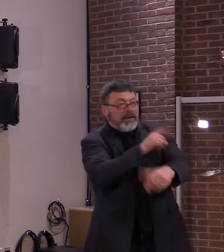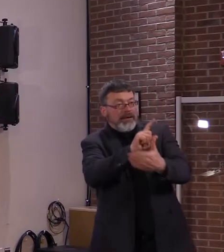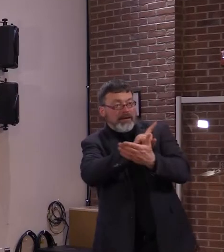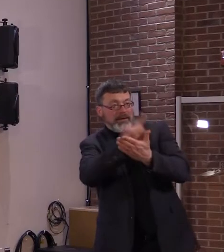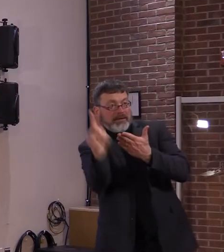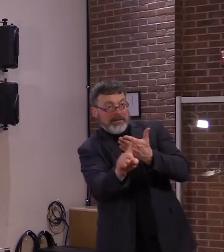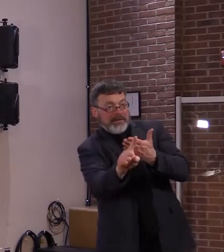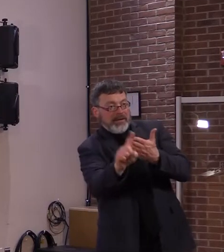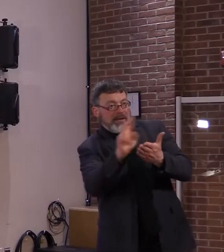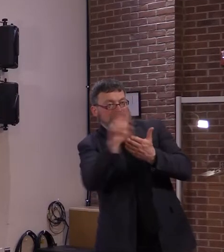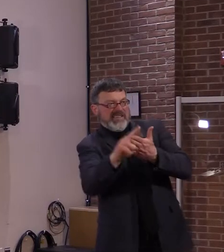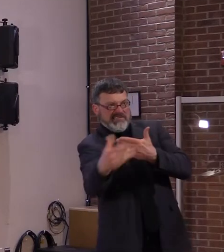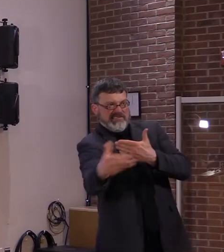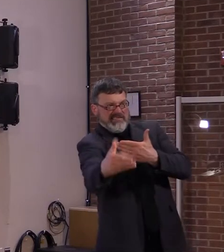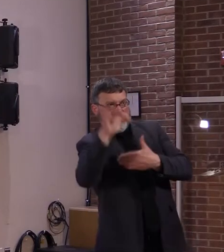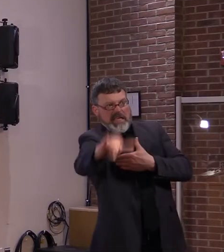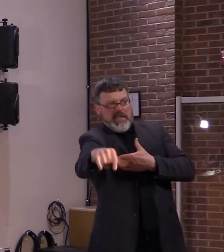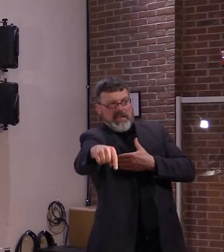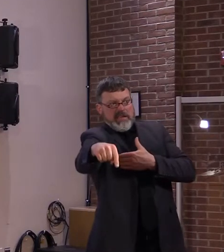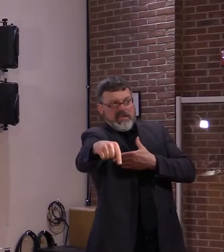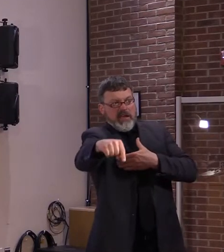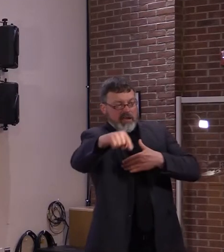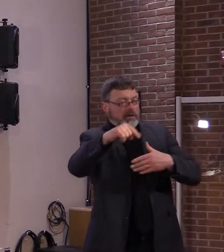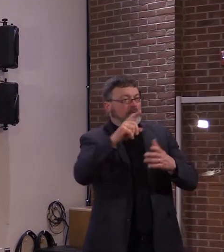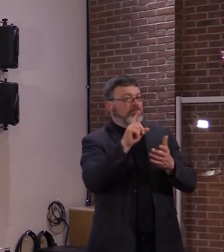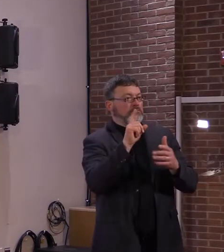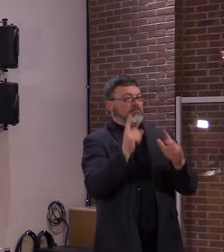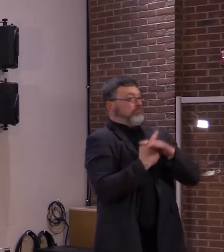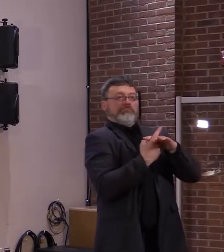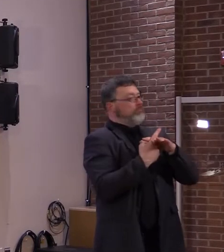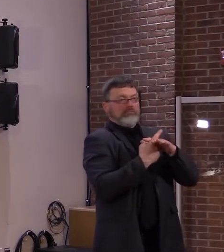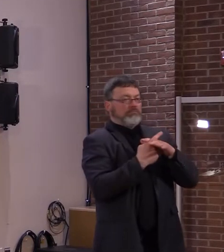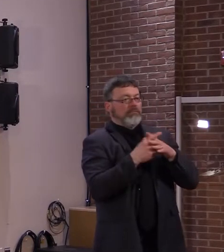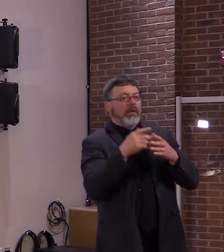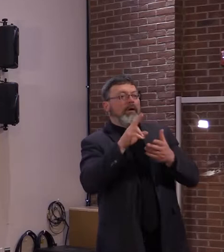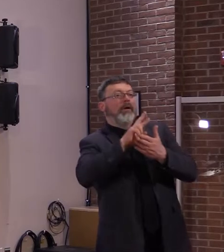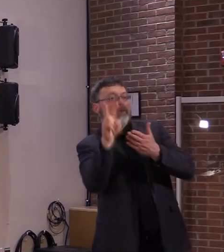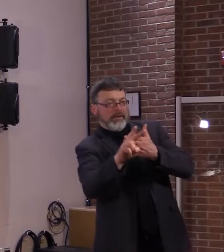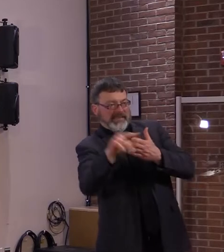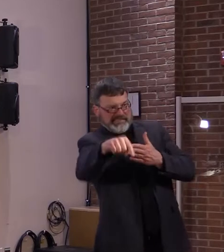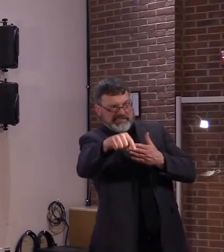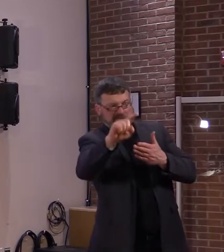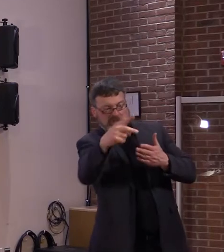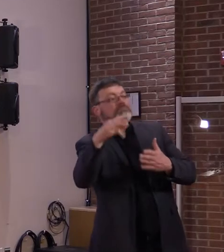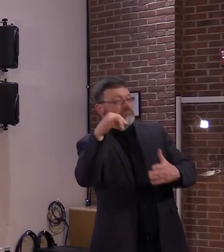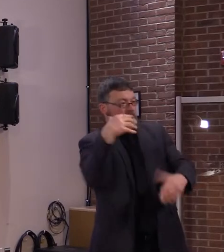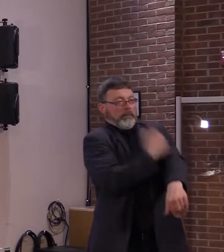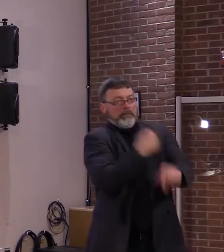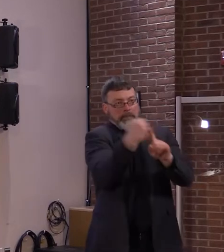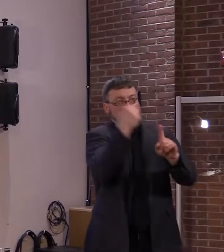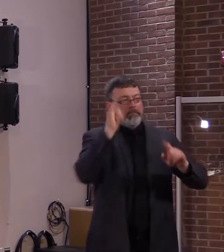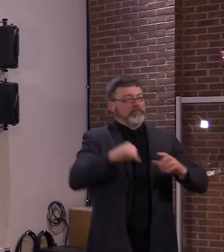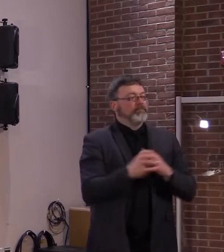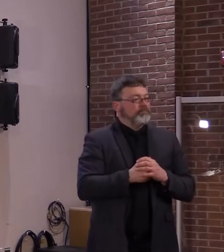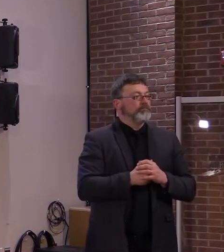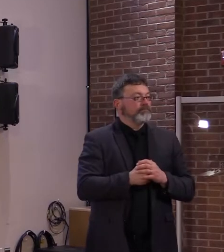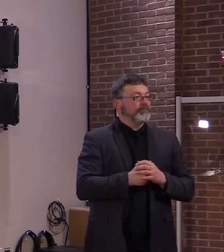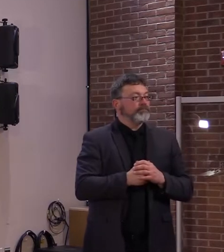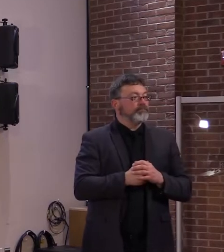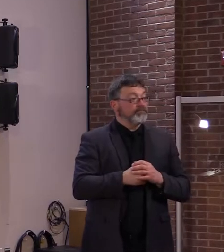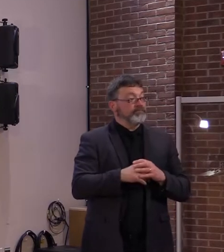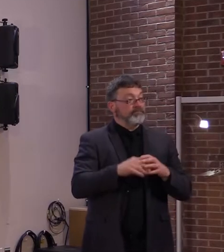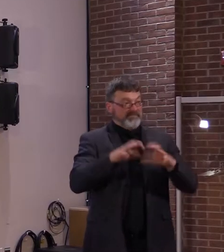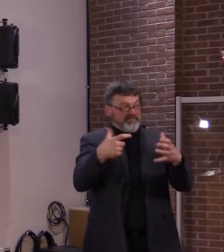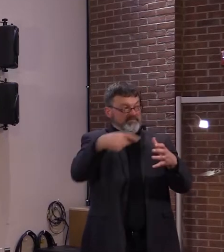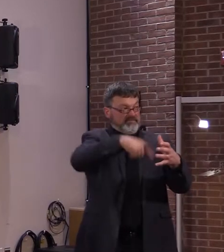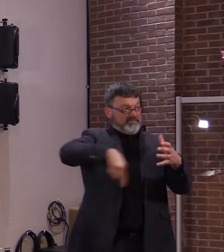estimated 7 cases per million doses administered in this age group. What this means